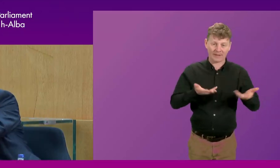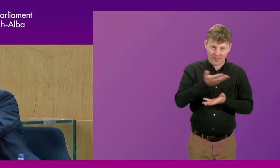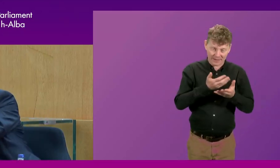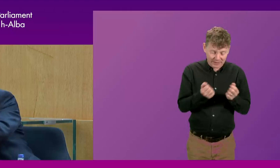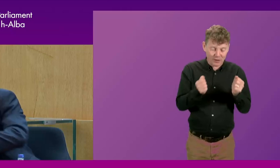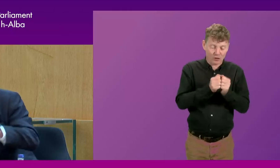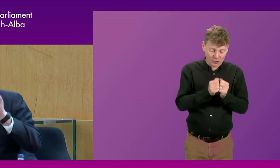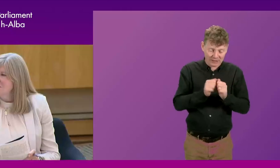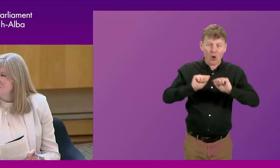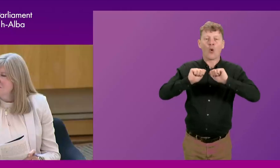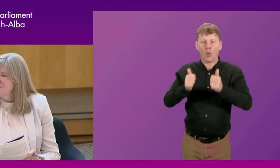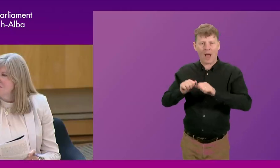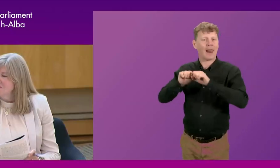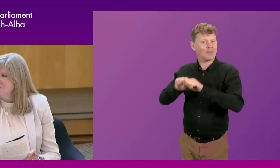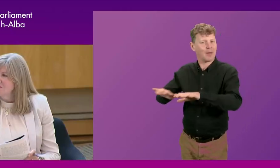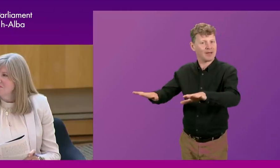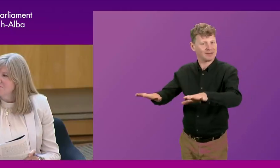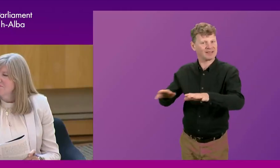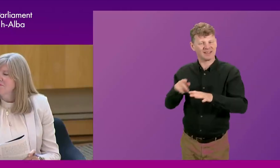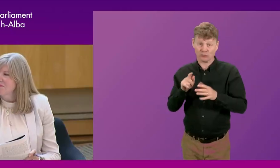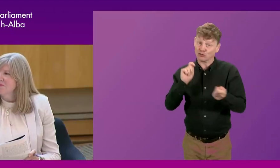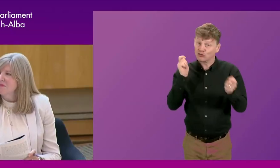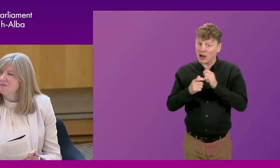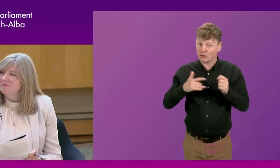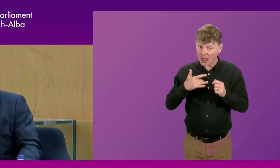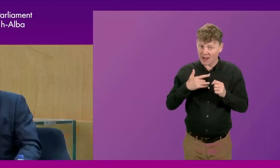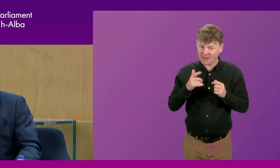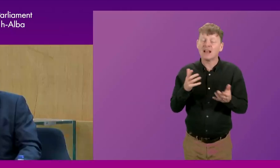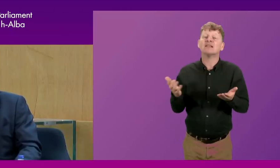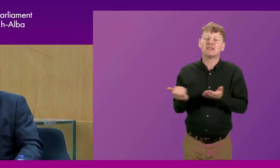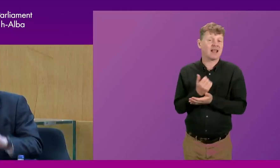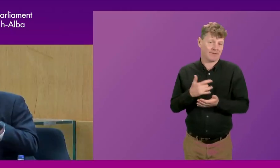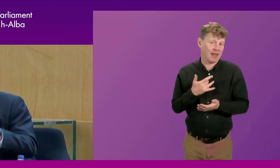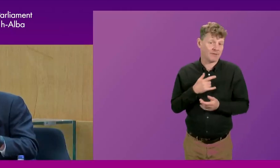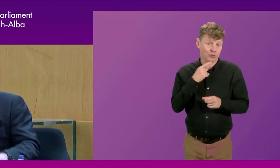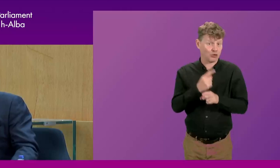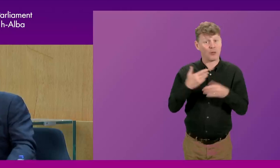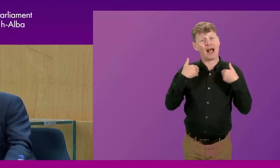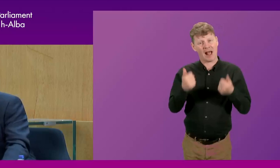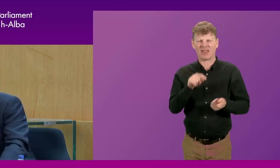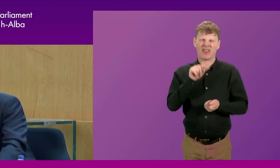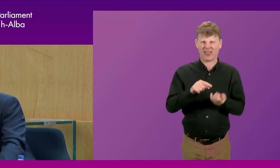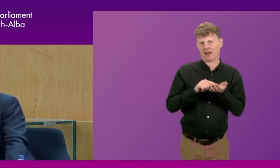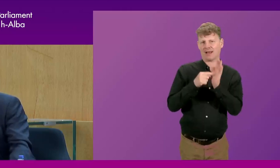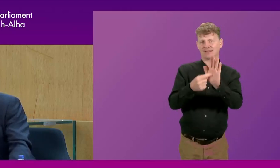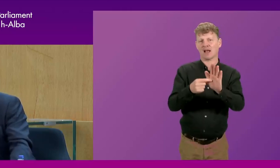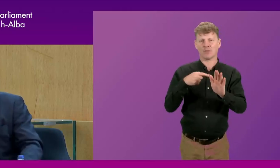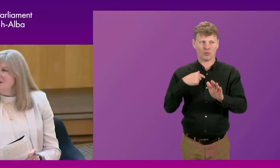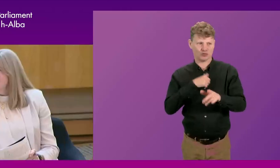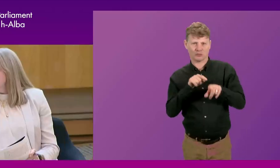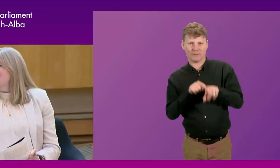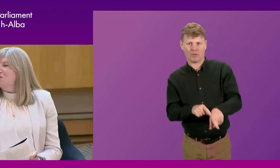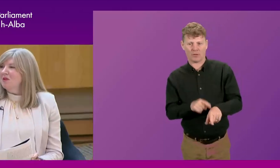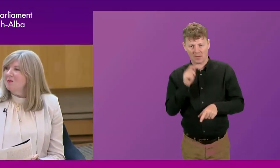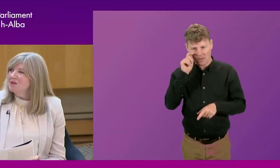well implemented. And it changed lives and saved lives. So, if we're talking about health, that's the example that we should try and follow. Having